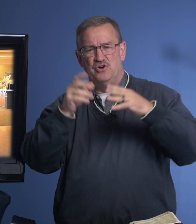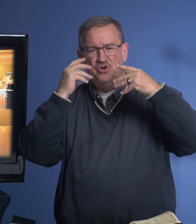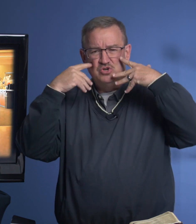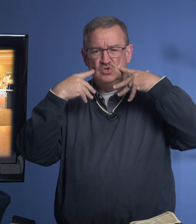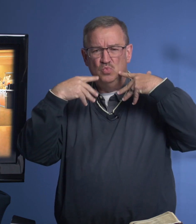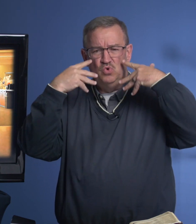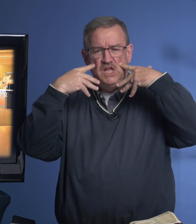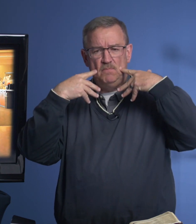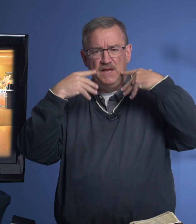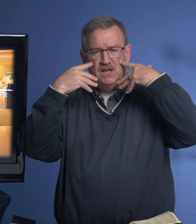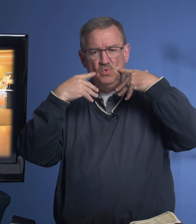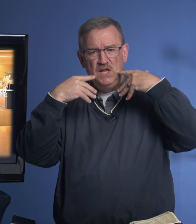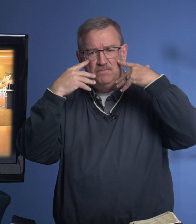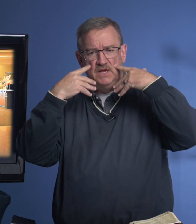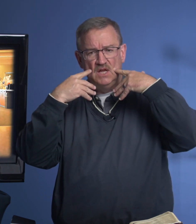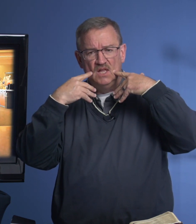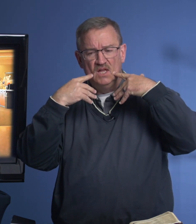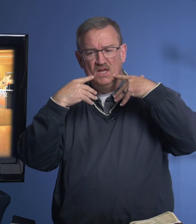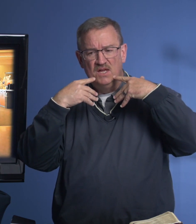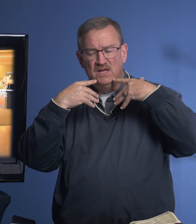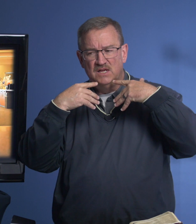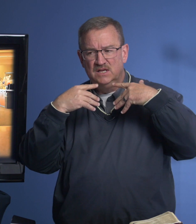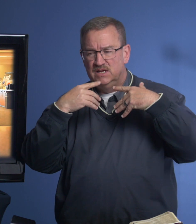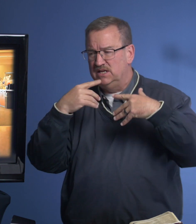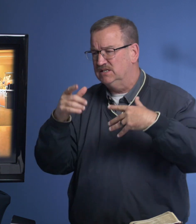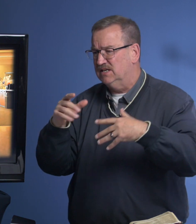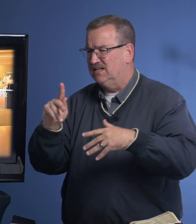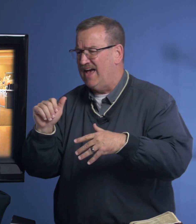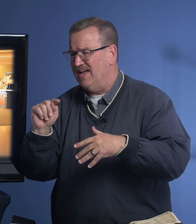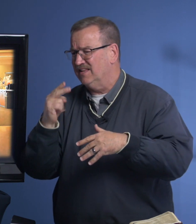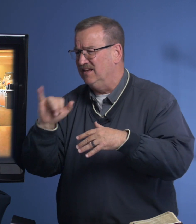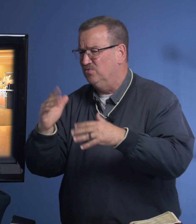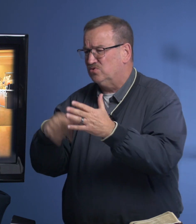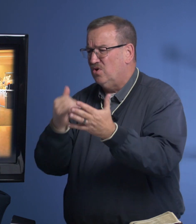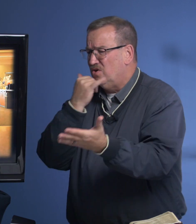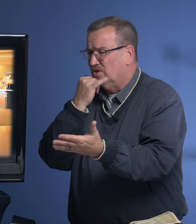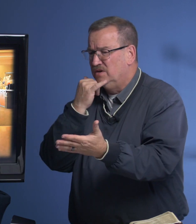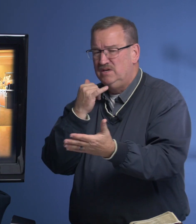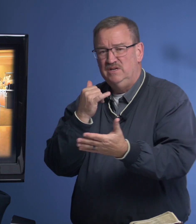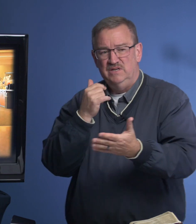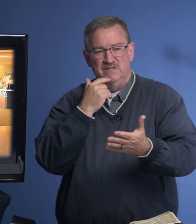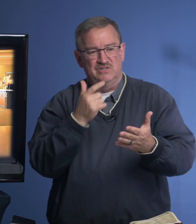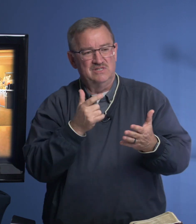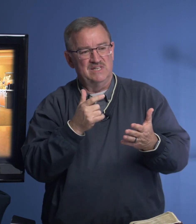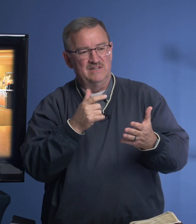heard her just weeping and weeping. And I said, Kathy, what's wrong? And she said,